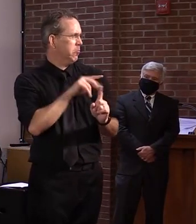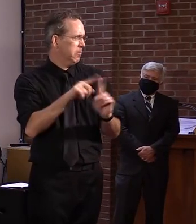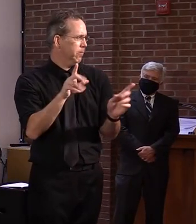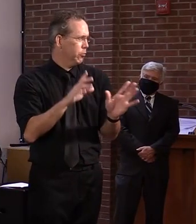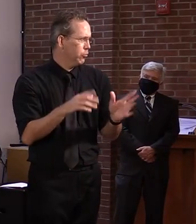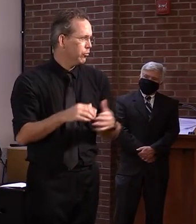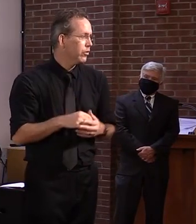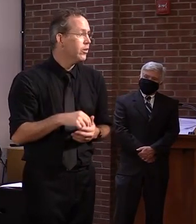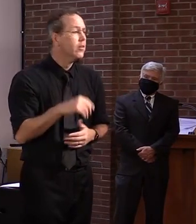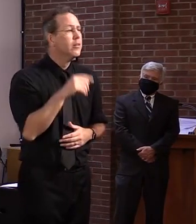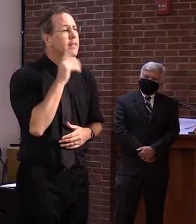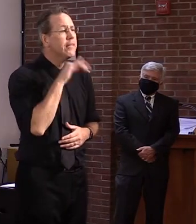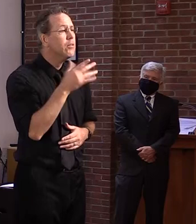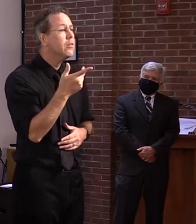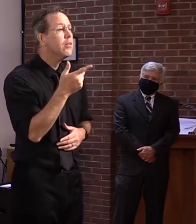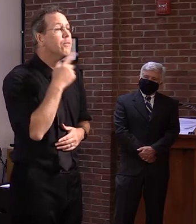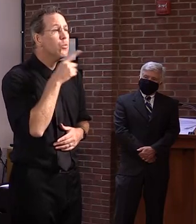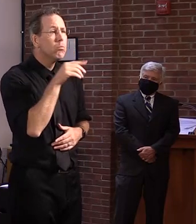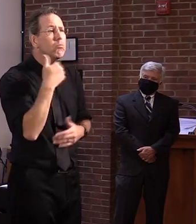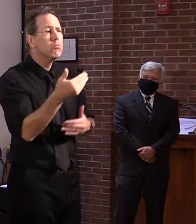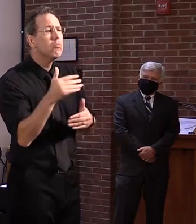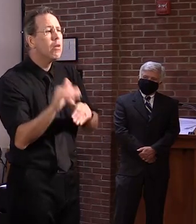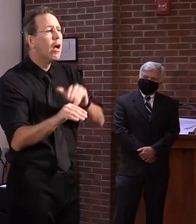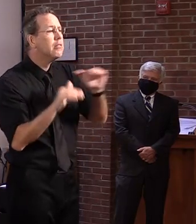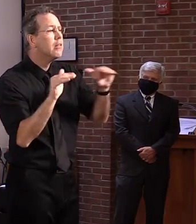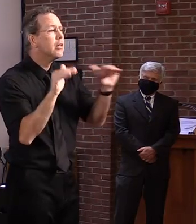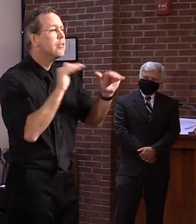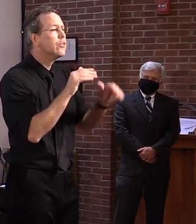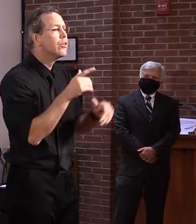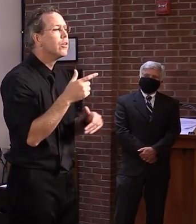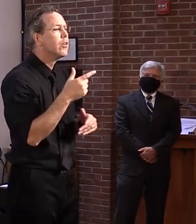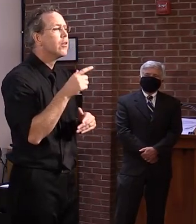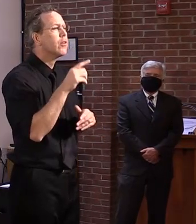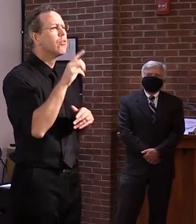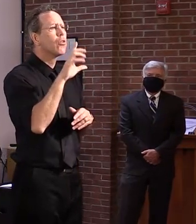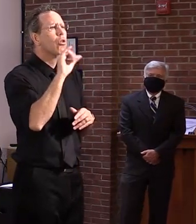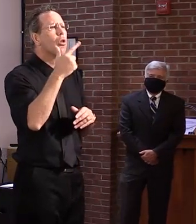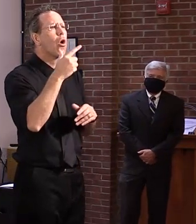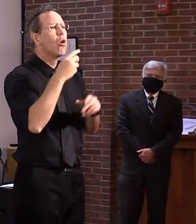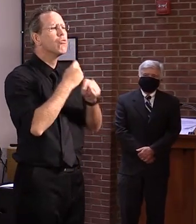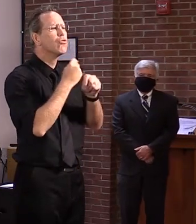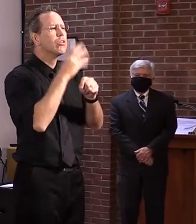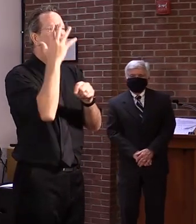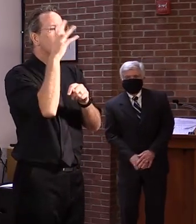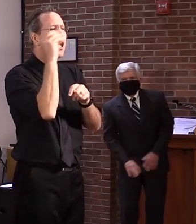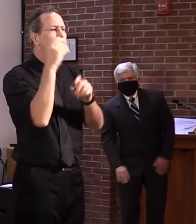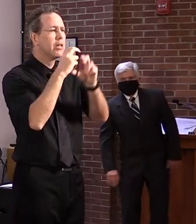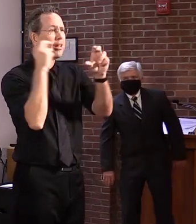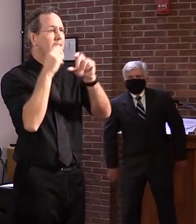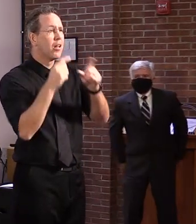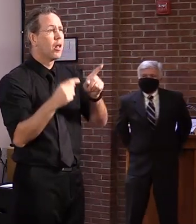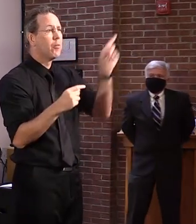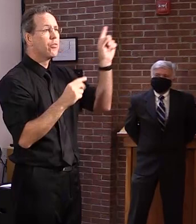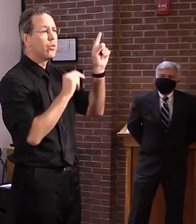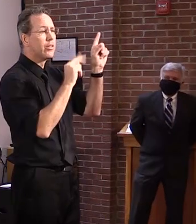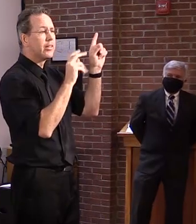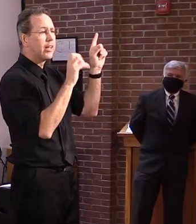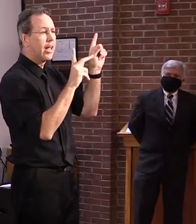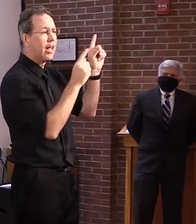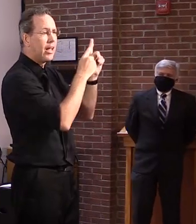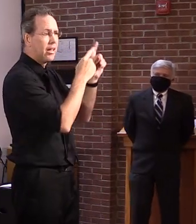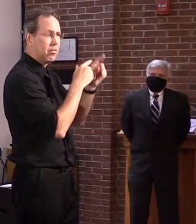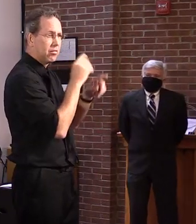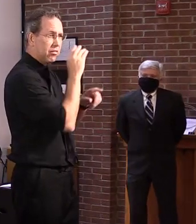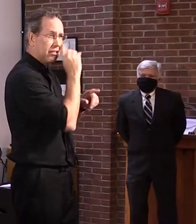logging operations up in the Northeast Kingdom, if they thought that the, um, DMV enforcement was diminished in any way,